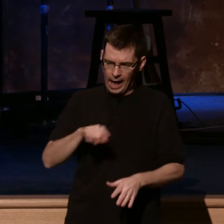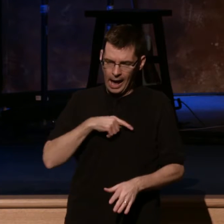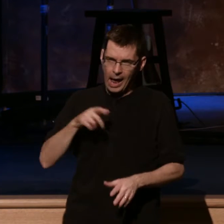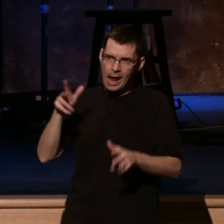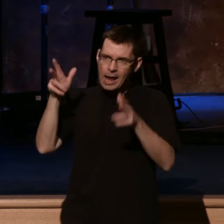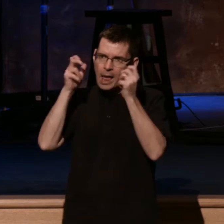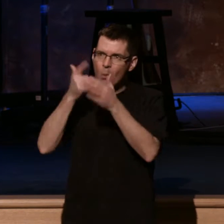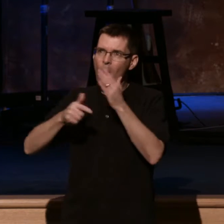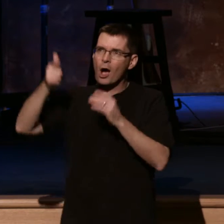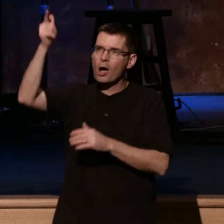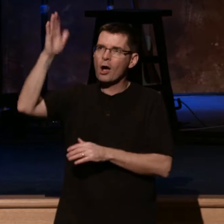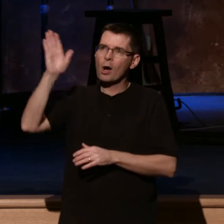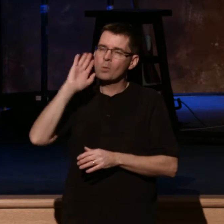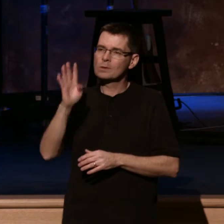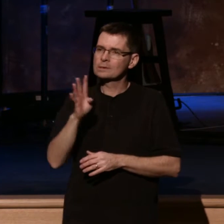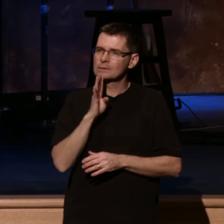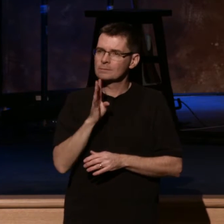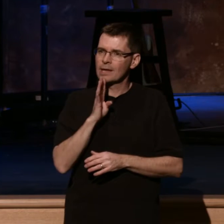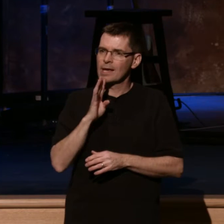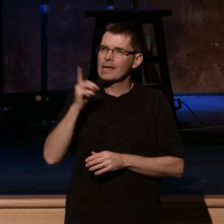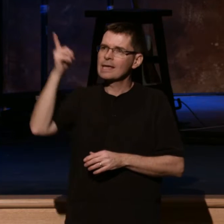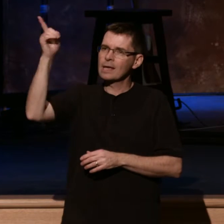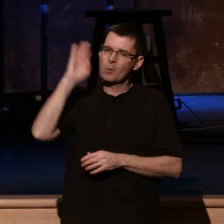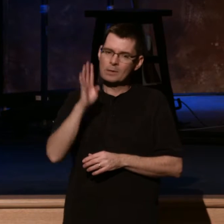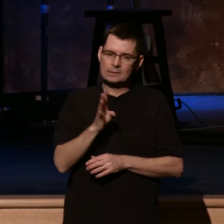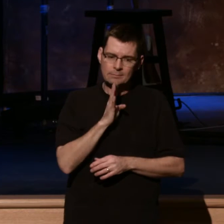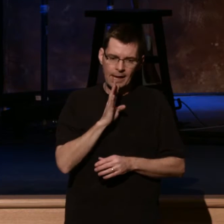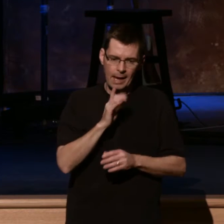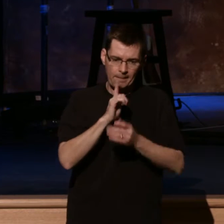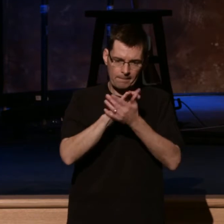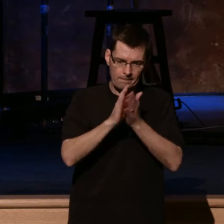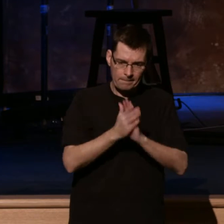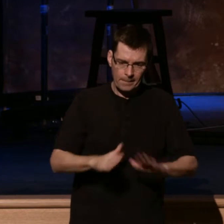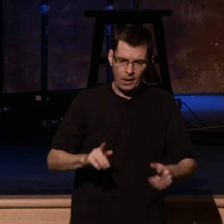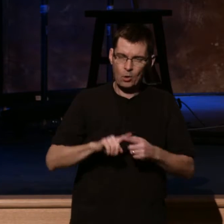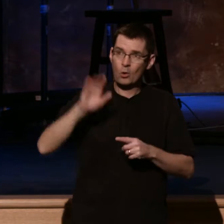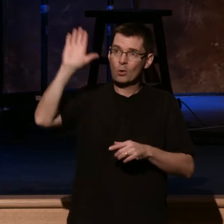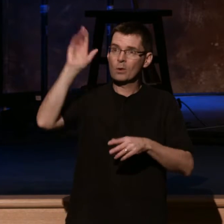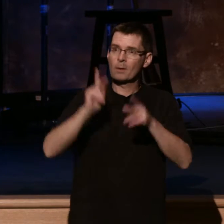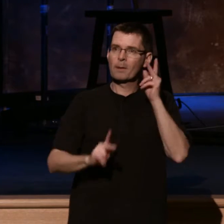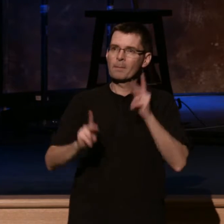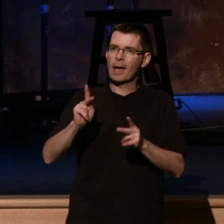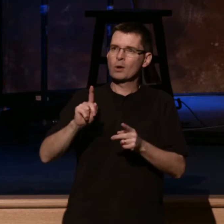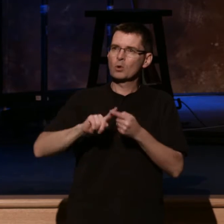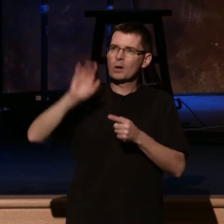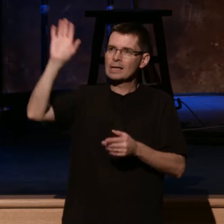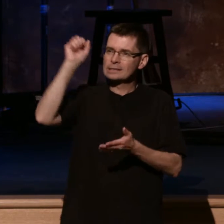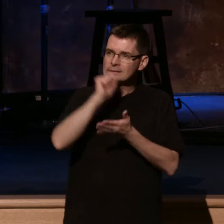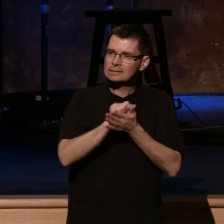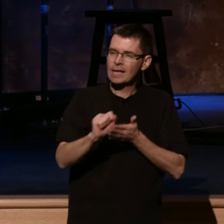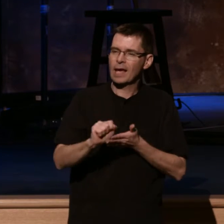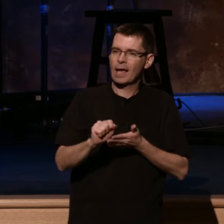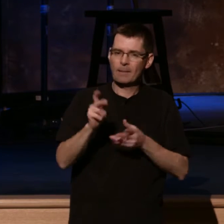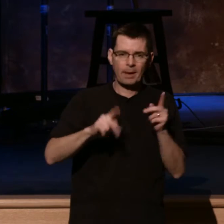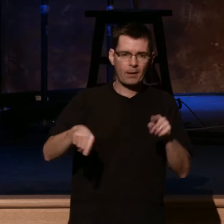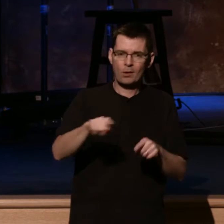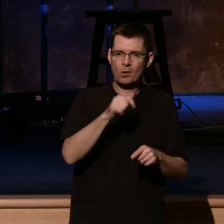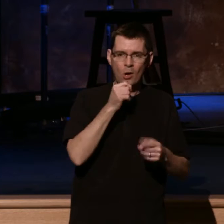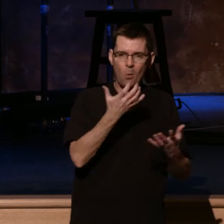he will speak peace to his people, to his saints. But let them not return back to folly. This is really the psalmist saying, this is what we